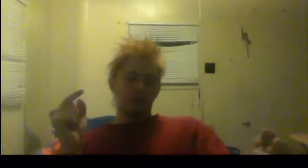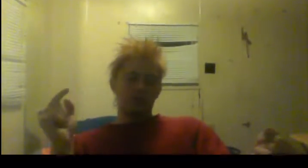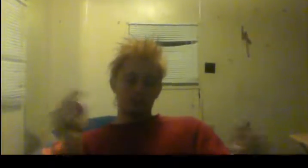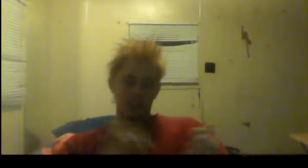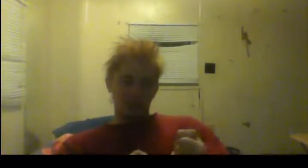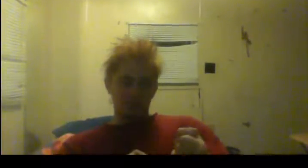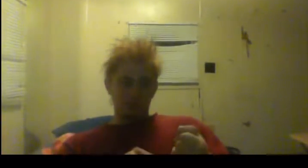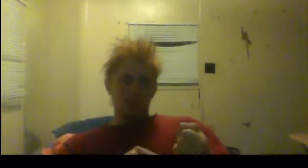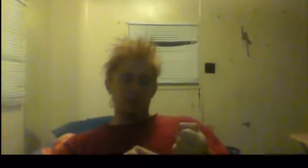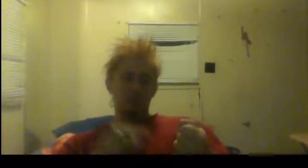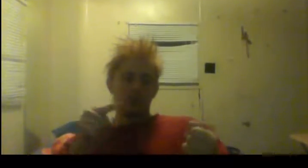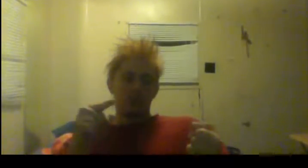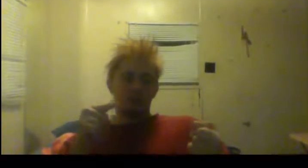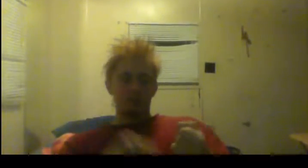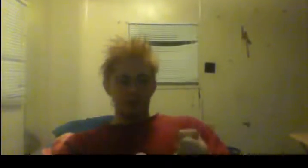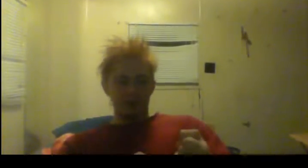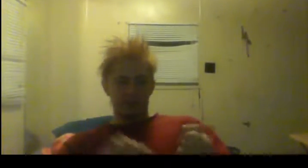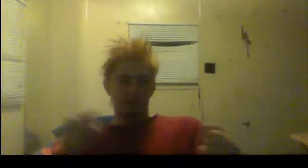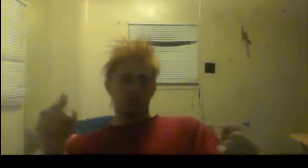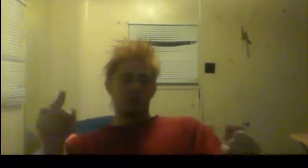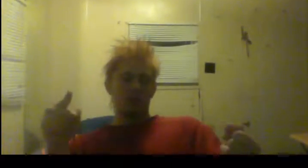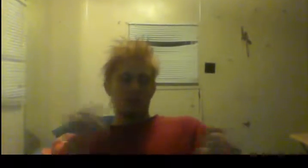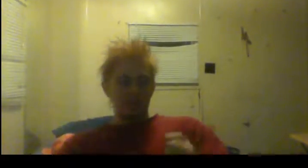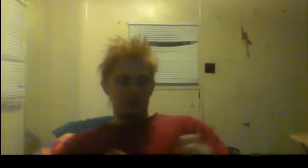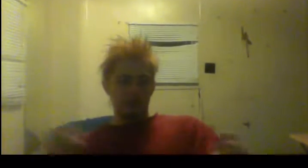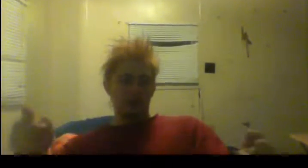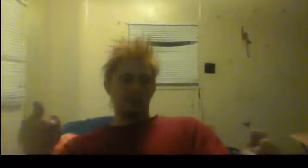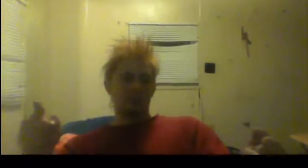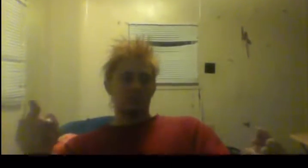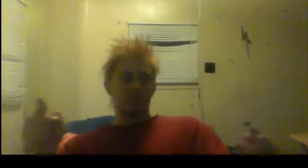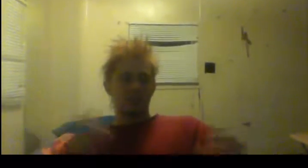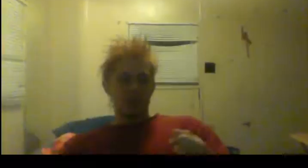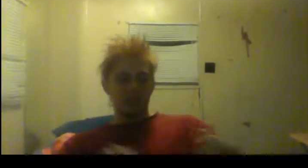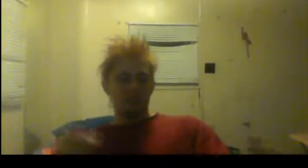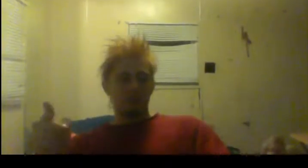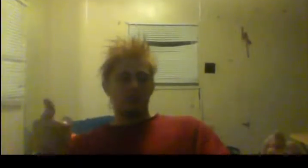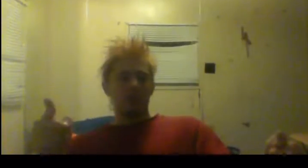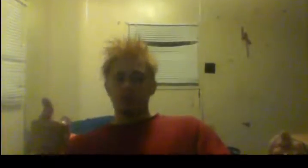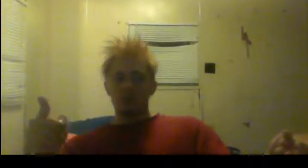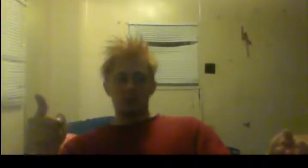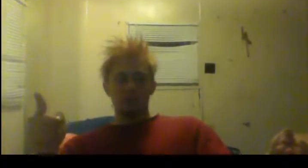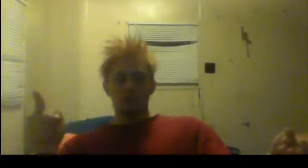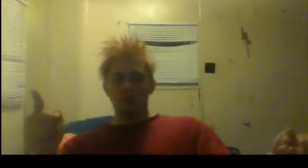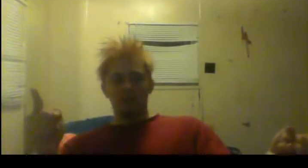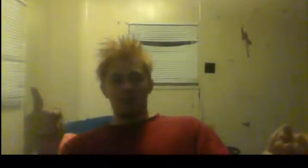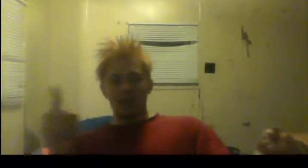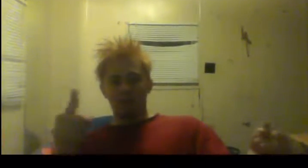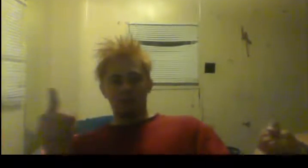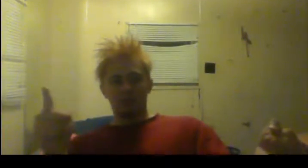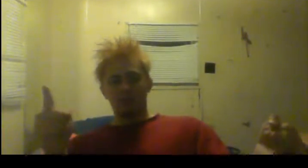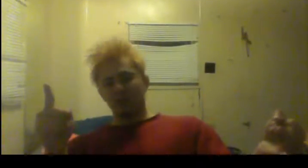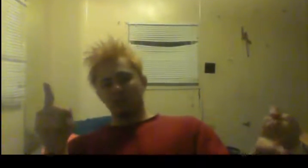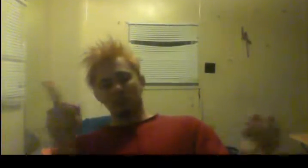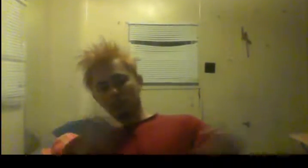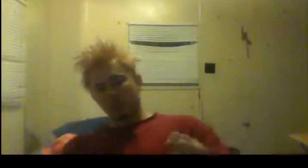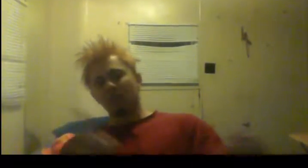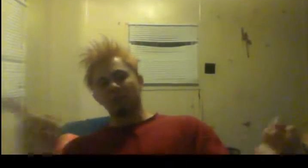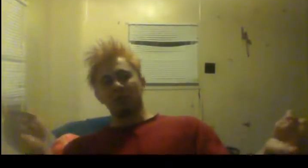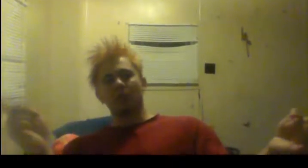want to eat steak and potatoes for breakfast, eat it for breakfast. Second meal, you can, you can have hash browns and eggs as your second meal.